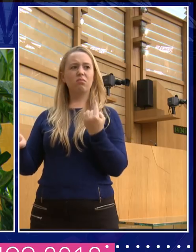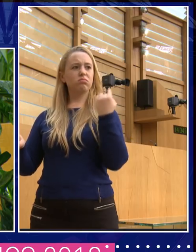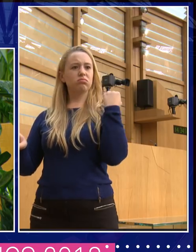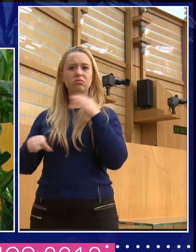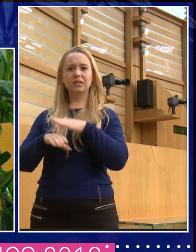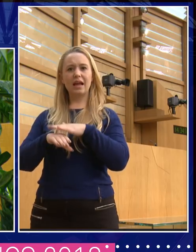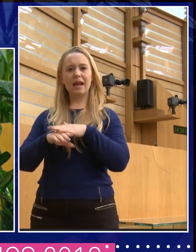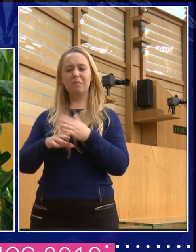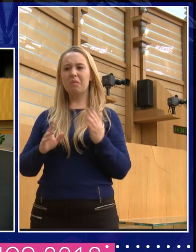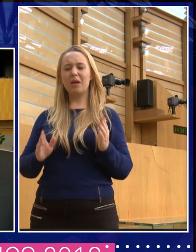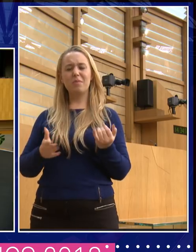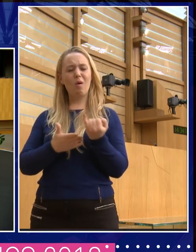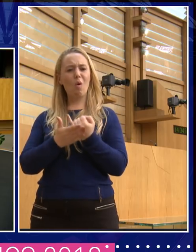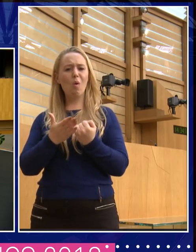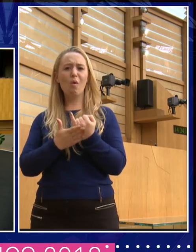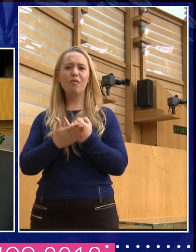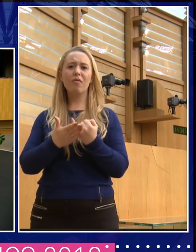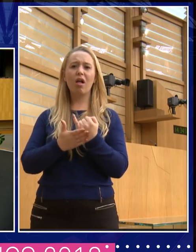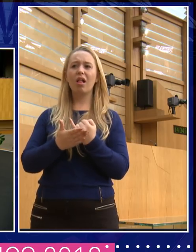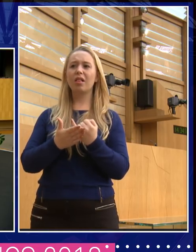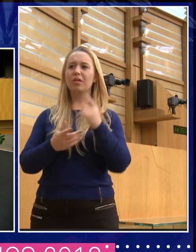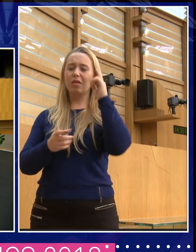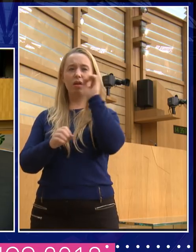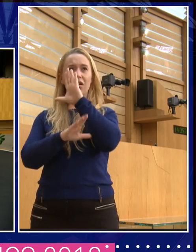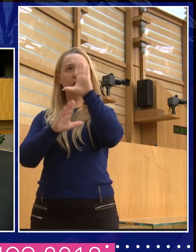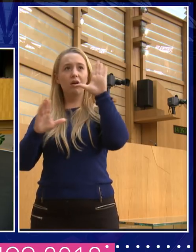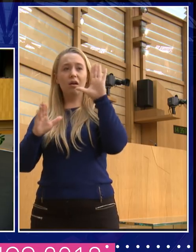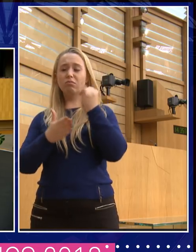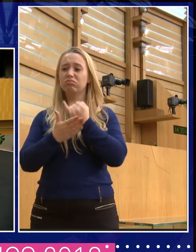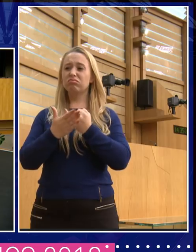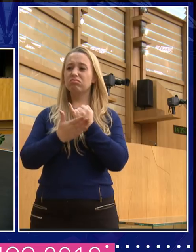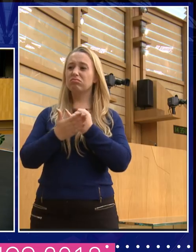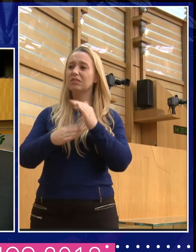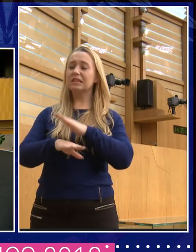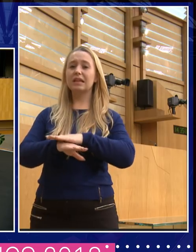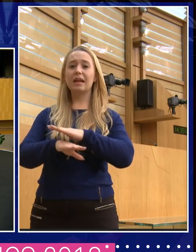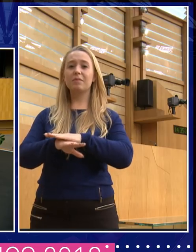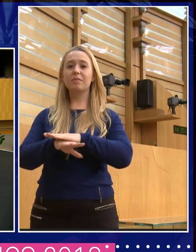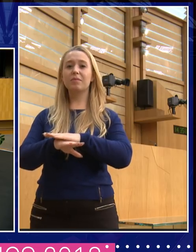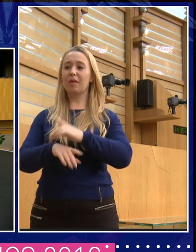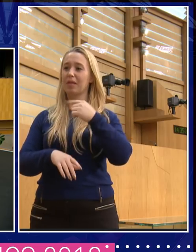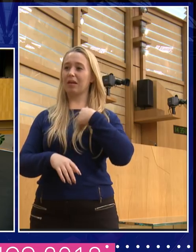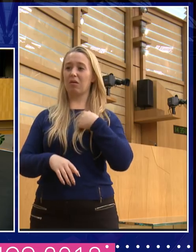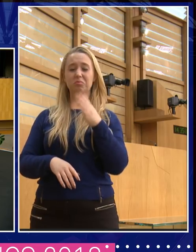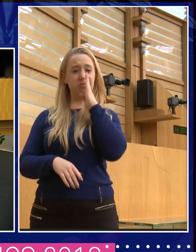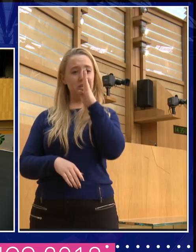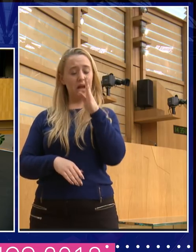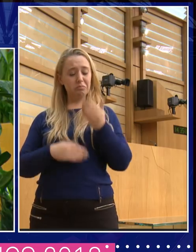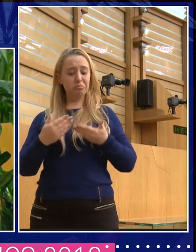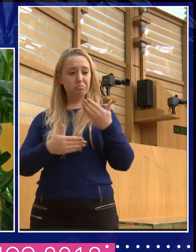must have been just awful. You know, they imagine that you were... Well, that you were sad the whole time, really. And you say, no,